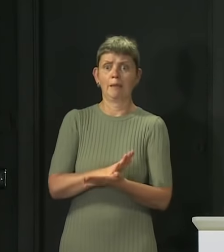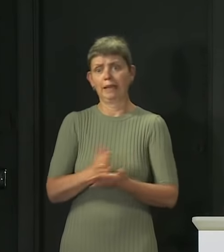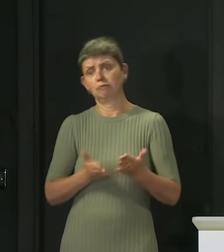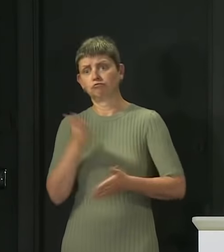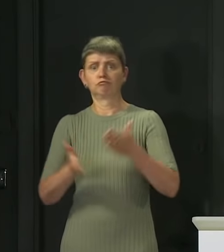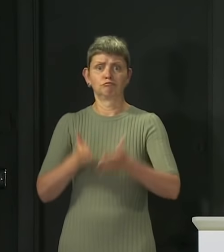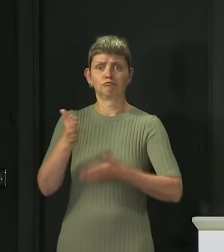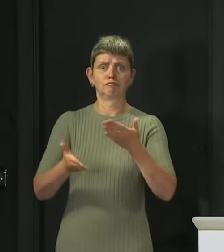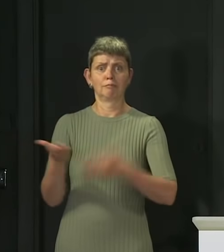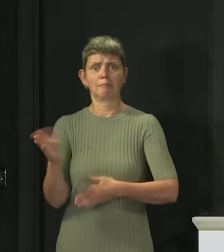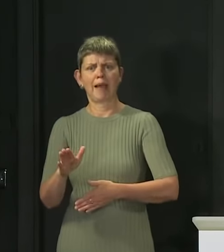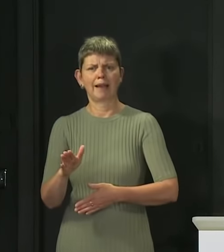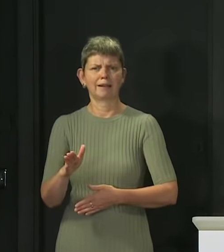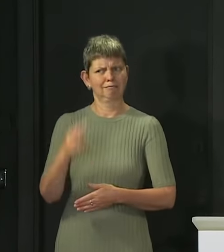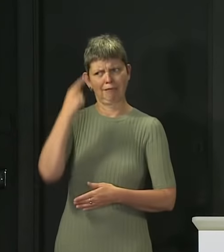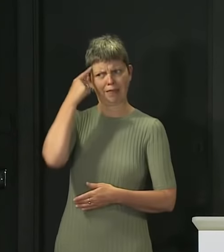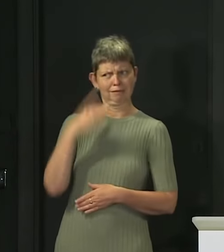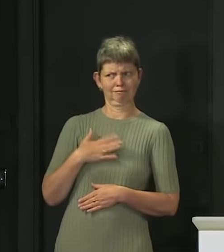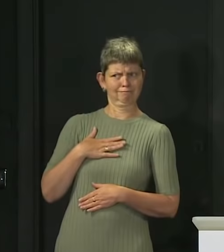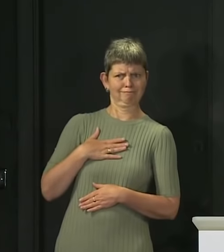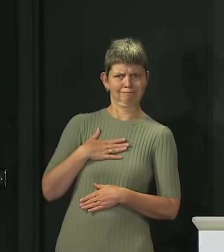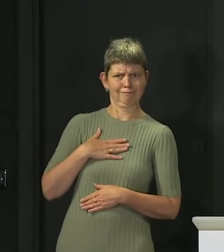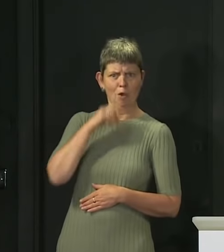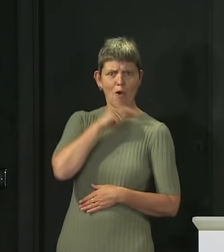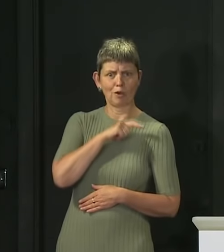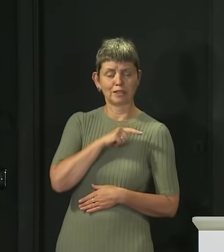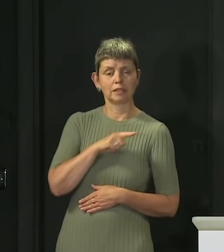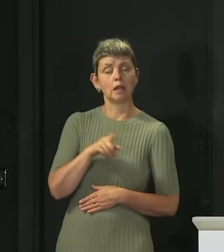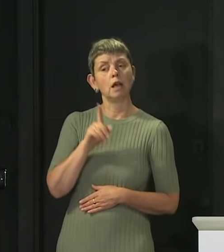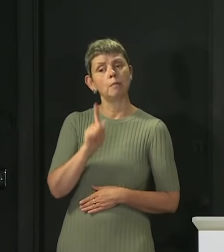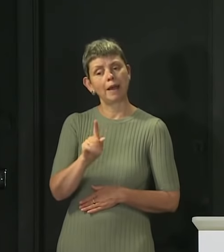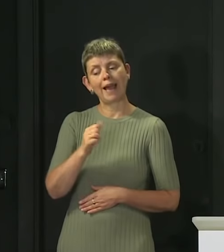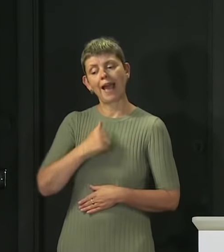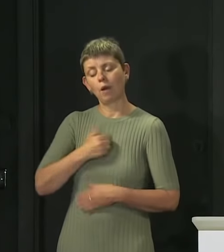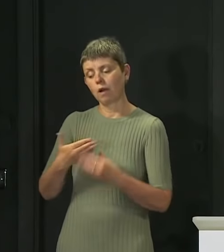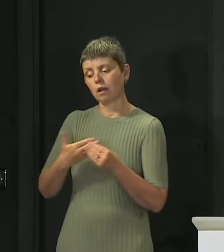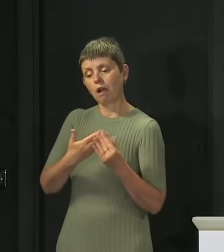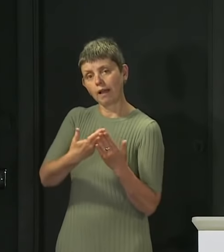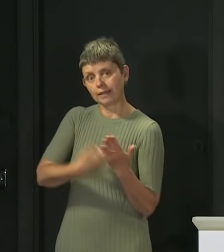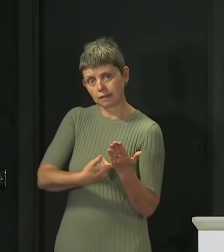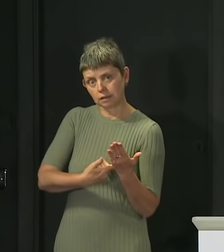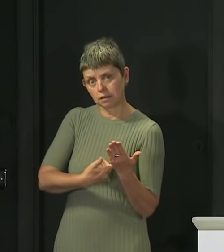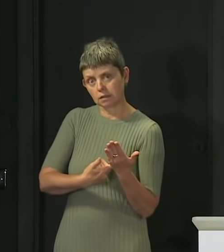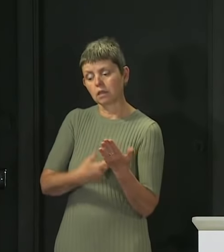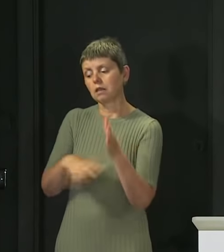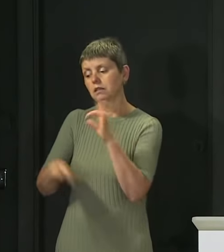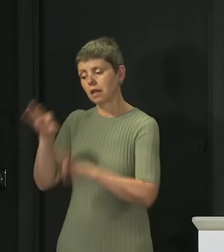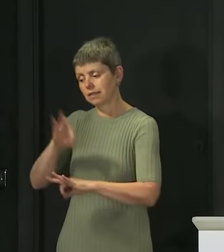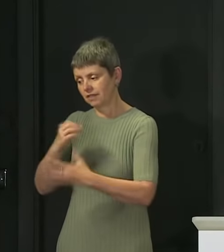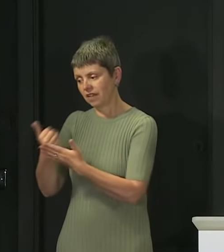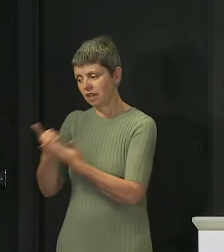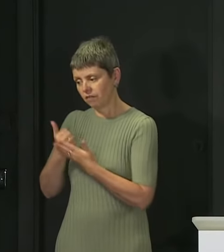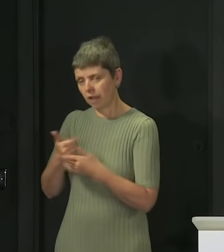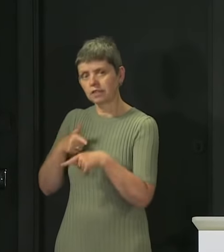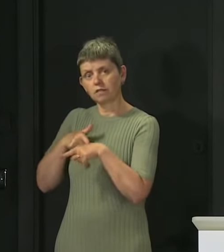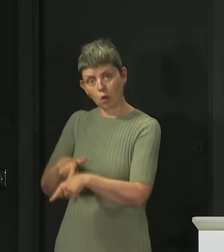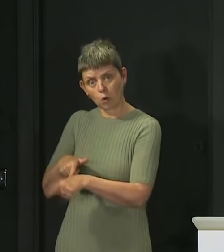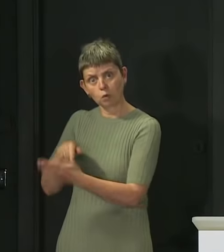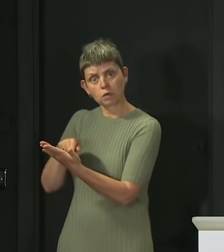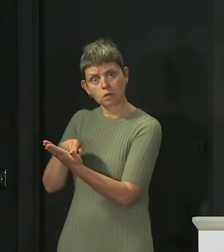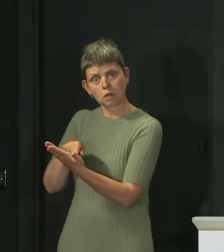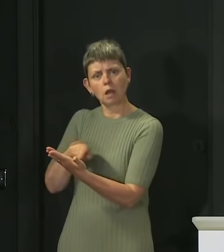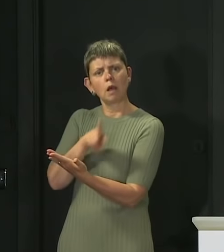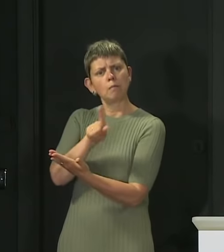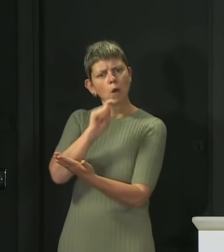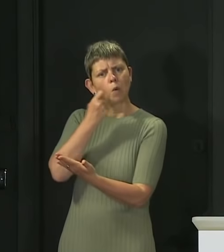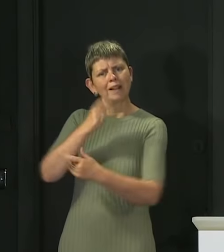in place that has been informed by the best scientific advice we've got. But we will continue to work with teachers, work with parents, work with young people to